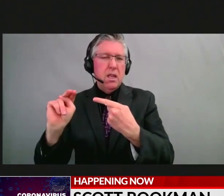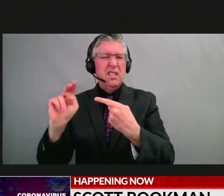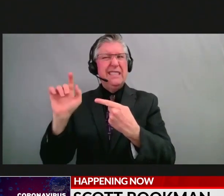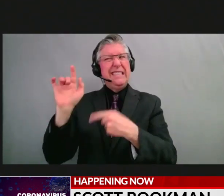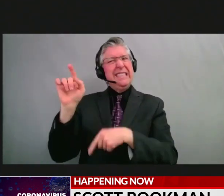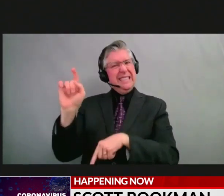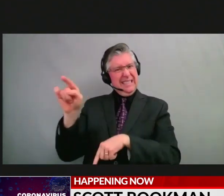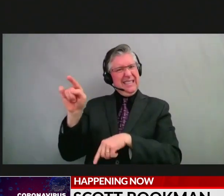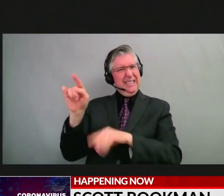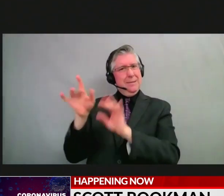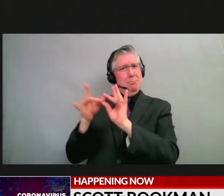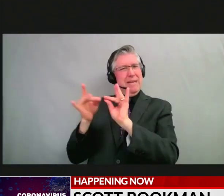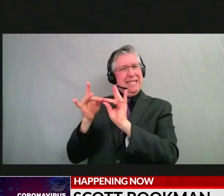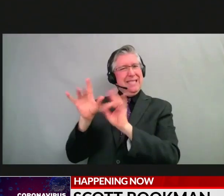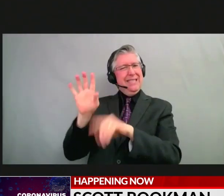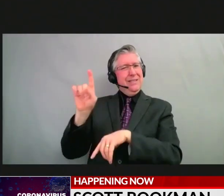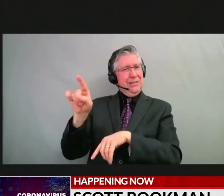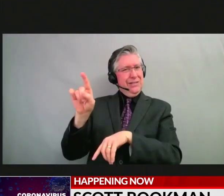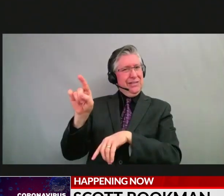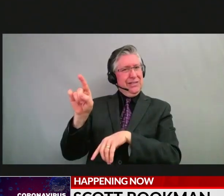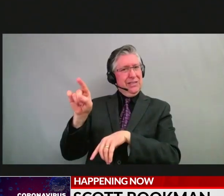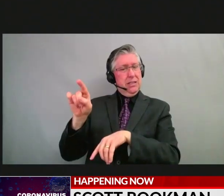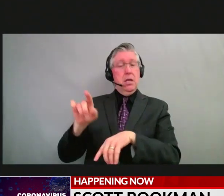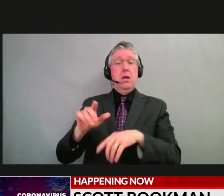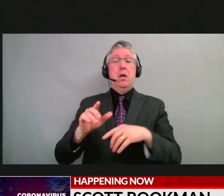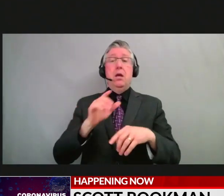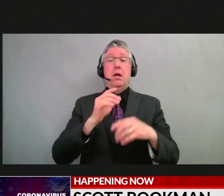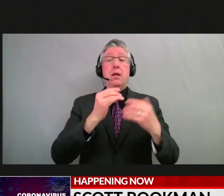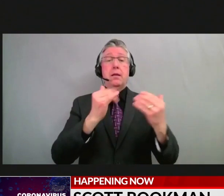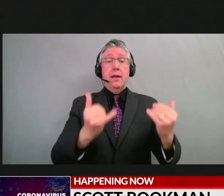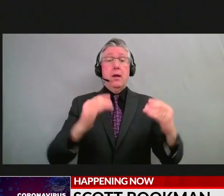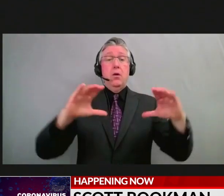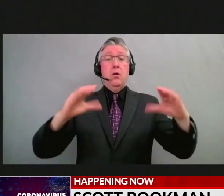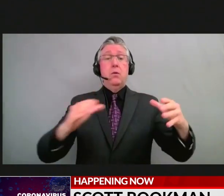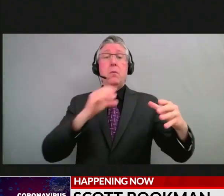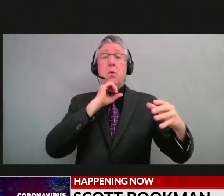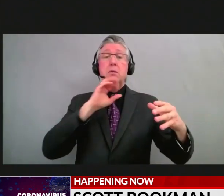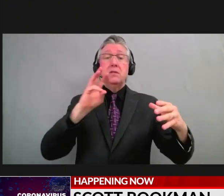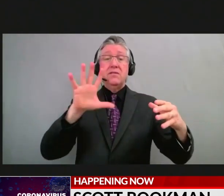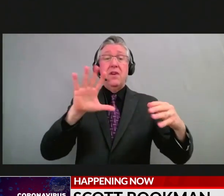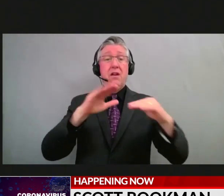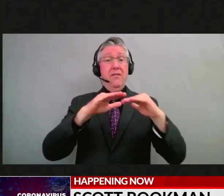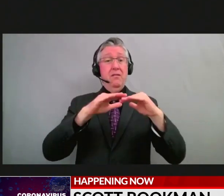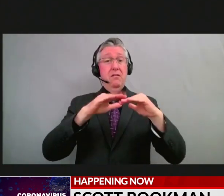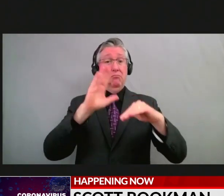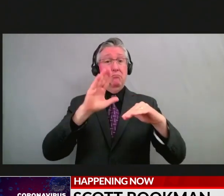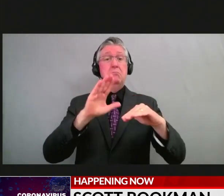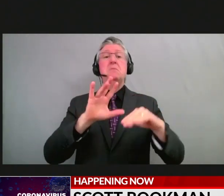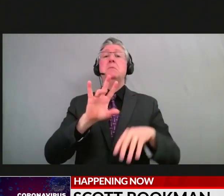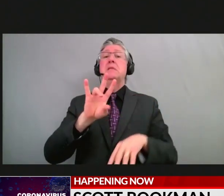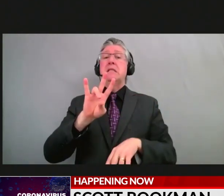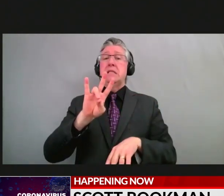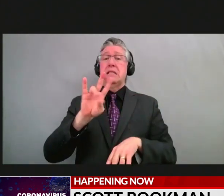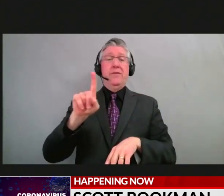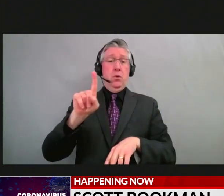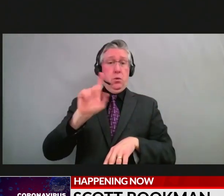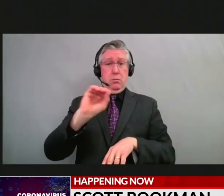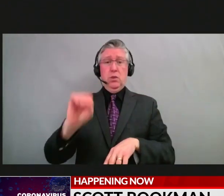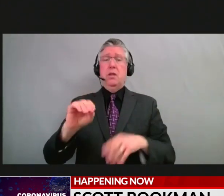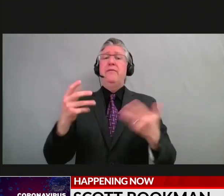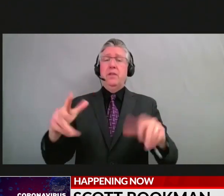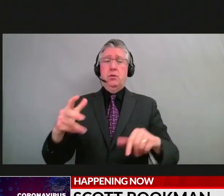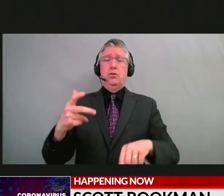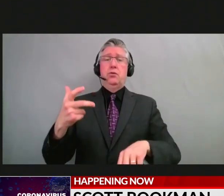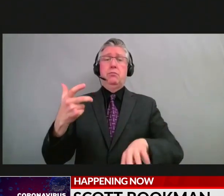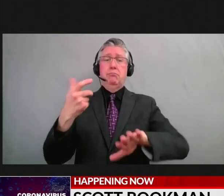is that, you know, 71% of those who are 65 and up have gotten their booster, and we will continue to do